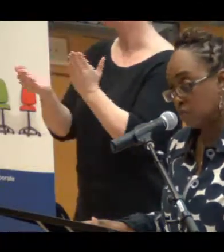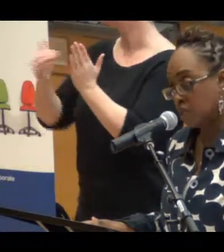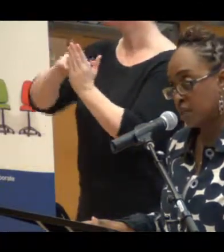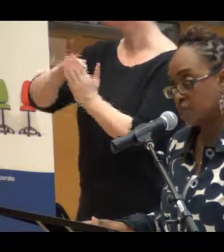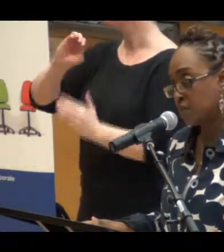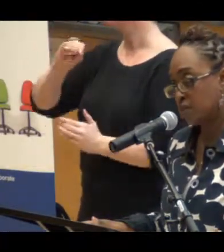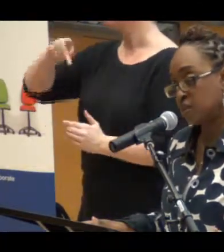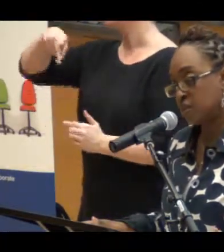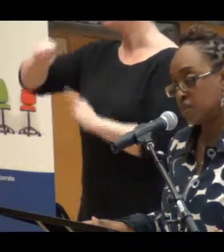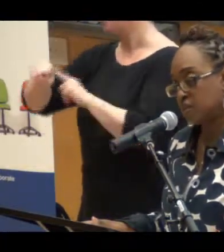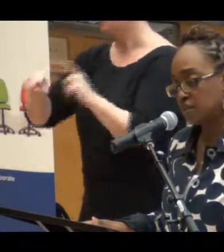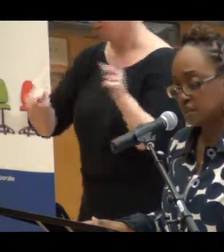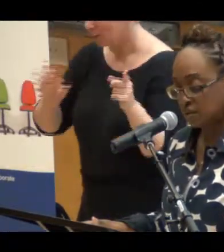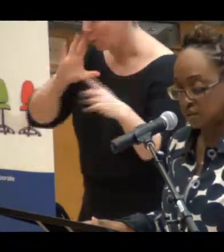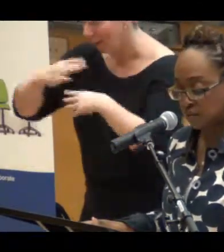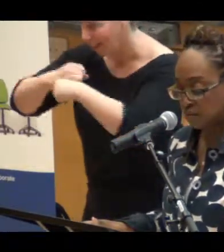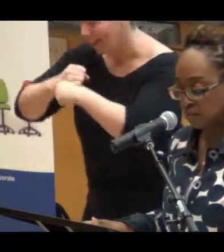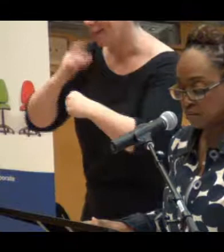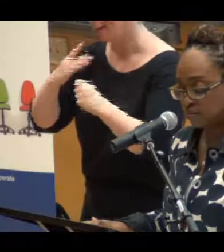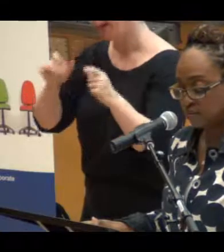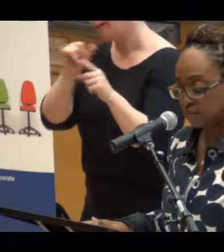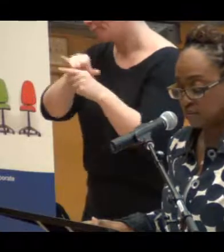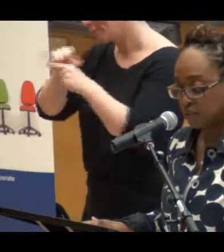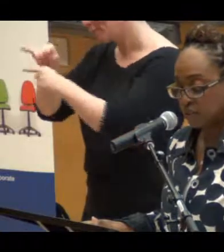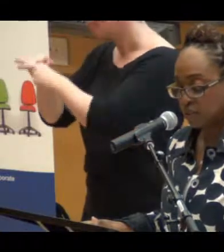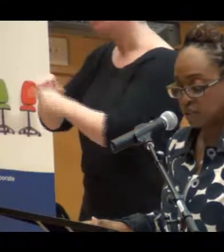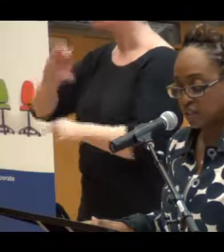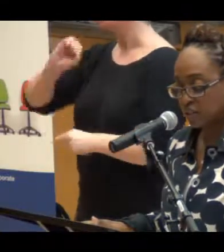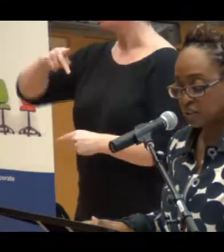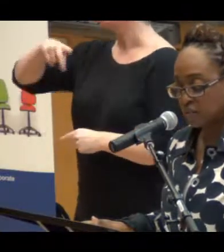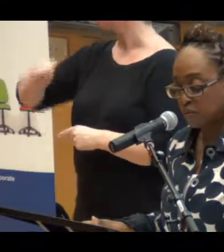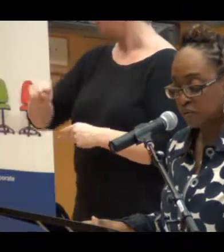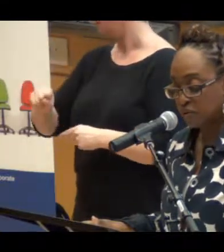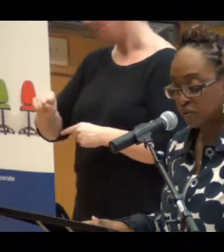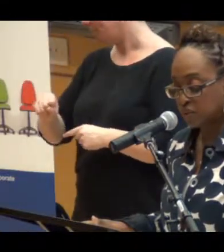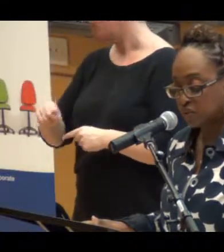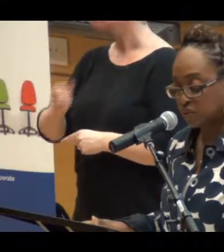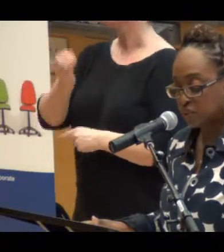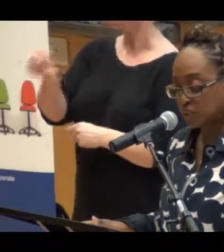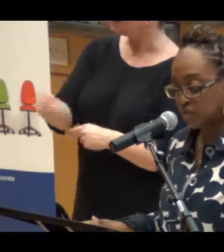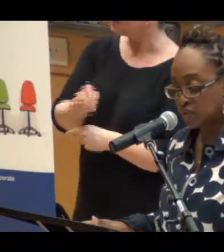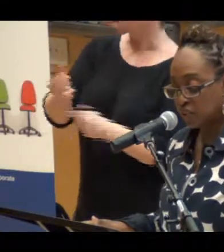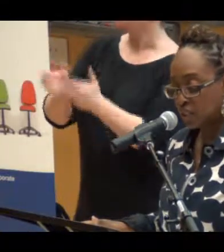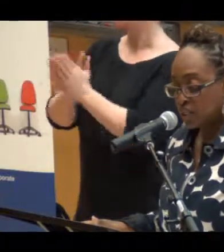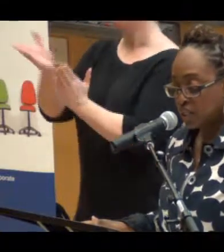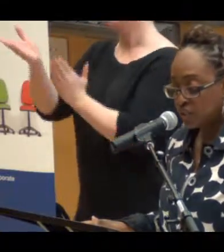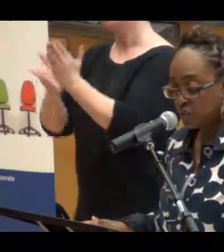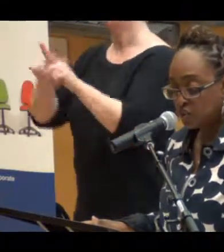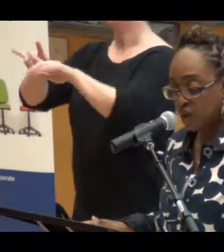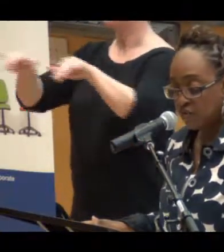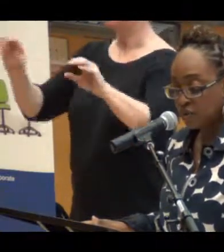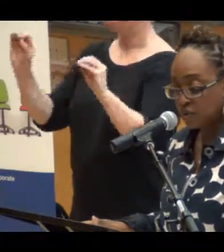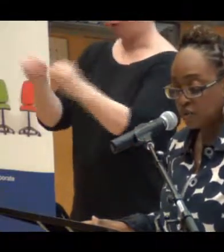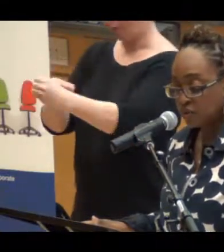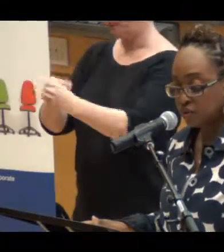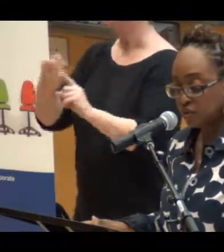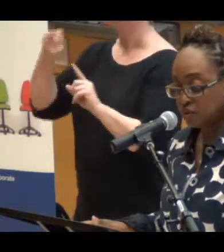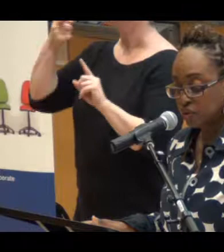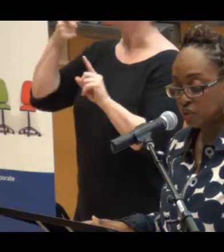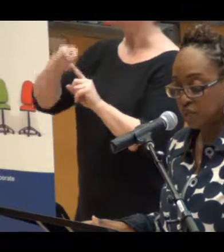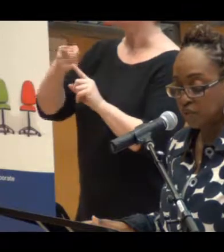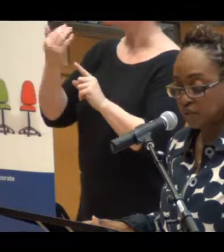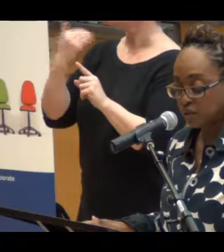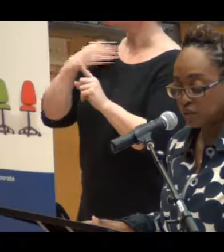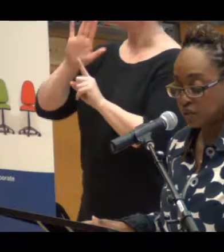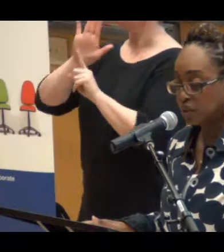to drive a culture of